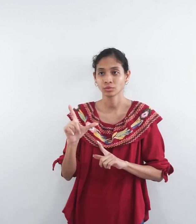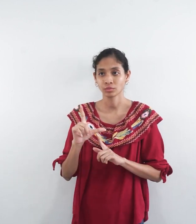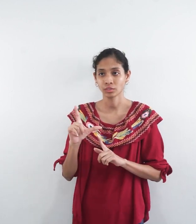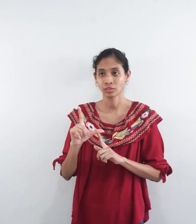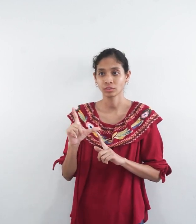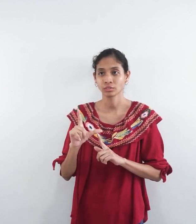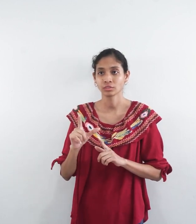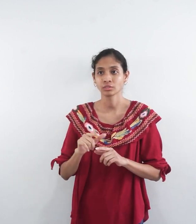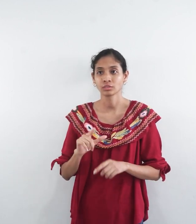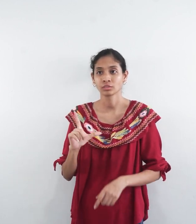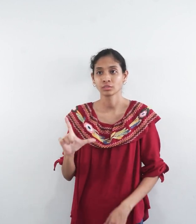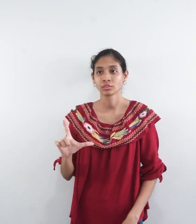S.